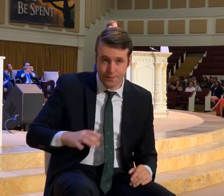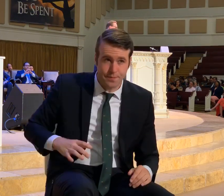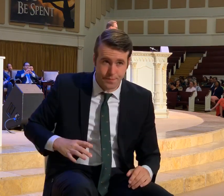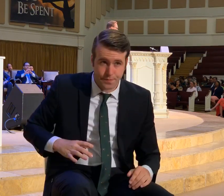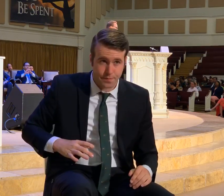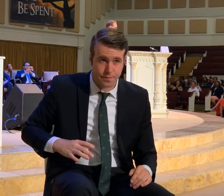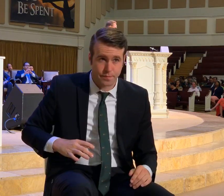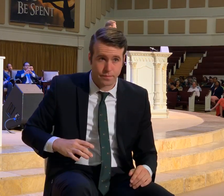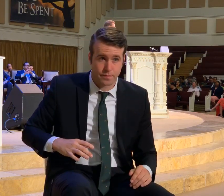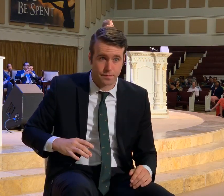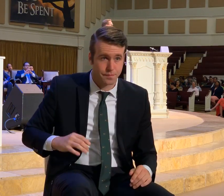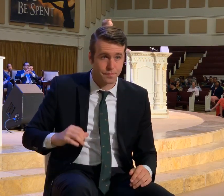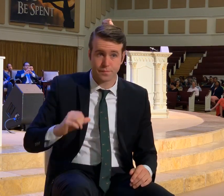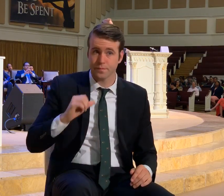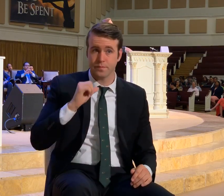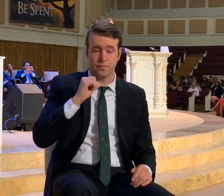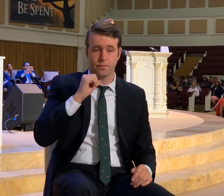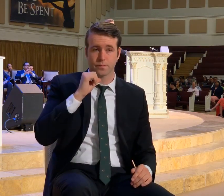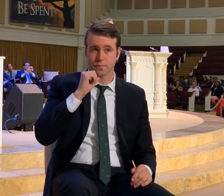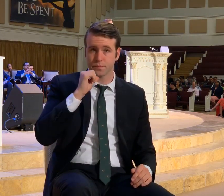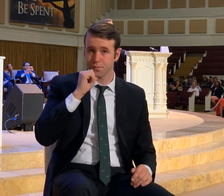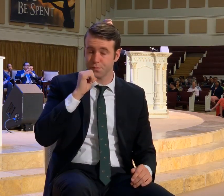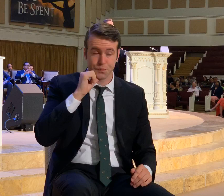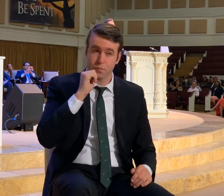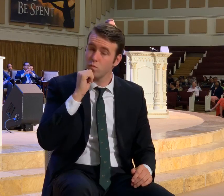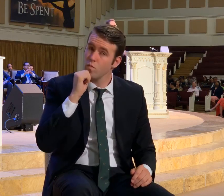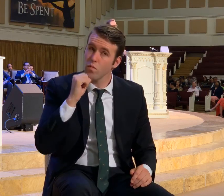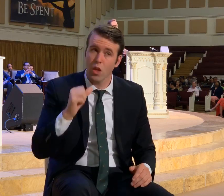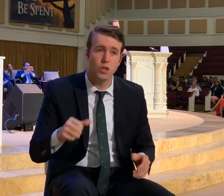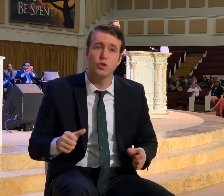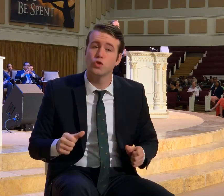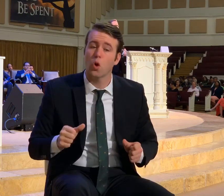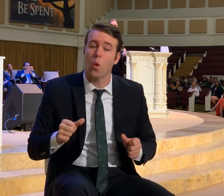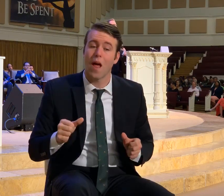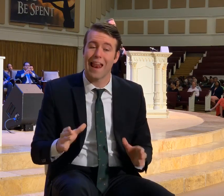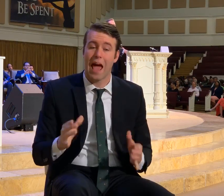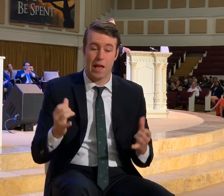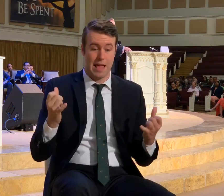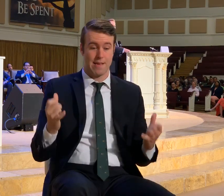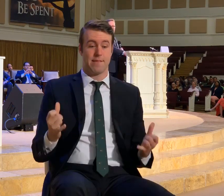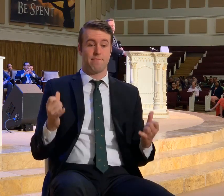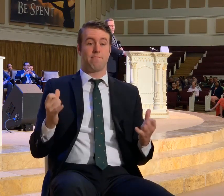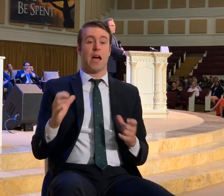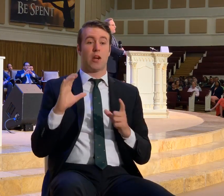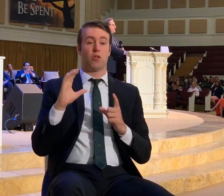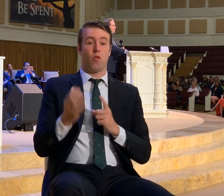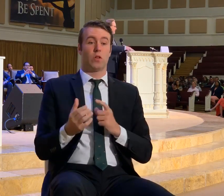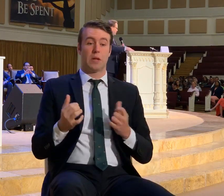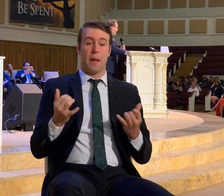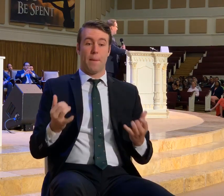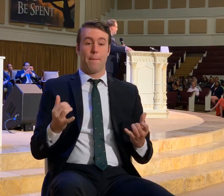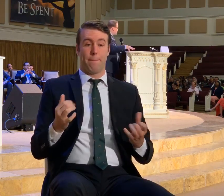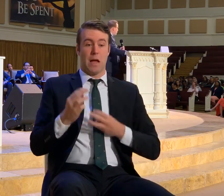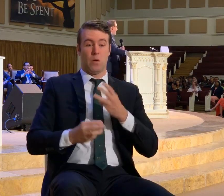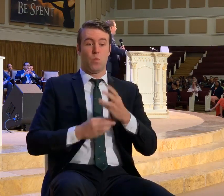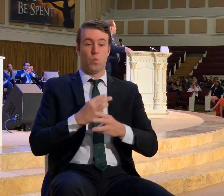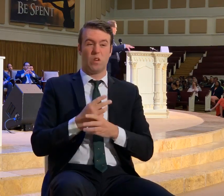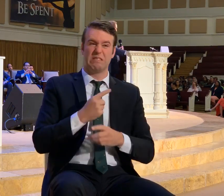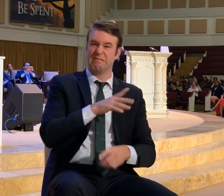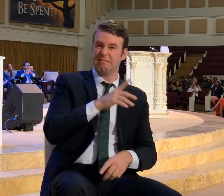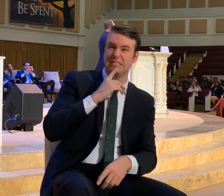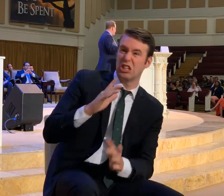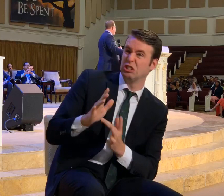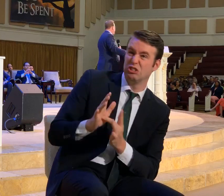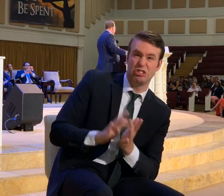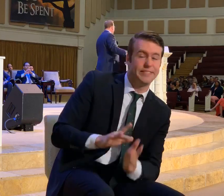Don't ever let modern society rob you of your belief that Jesus Christ